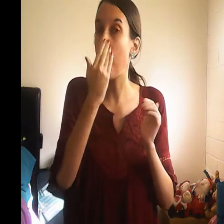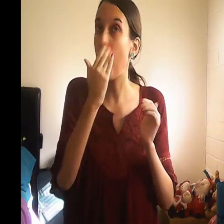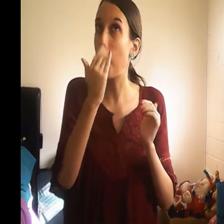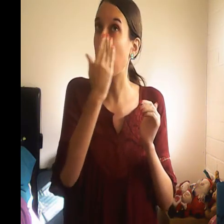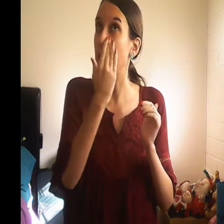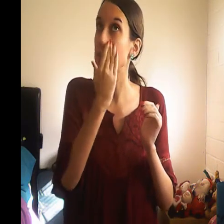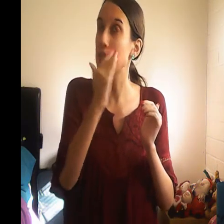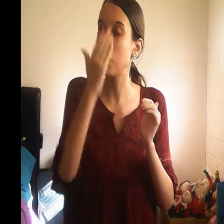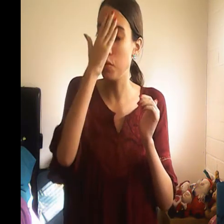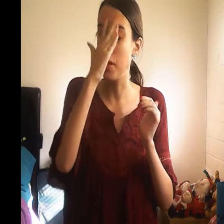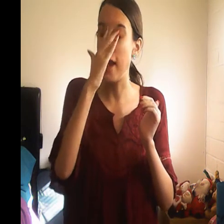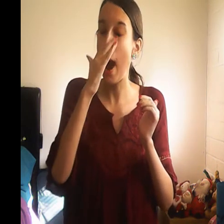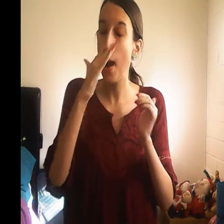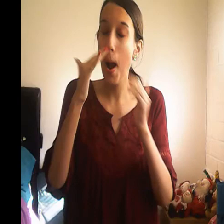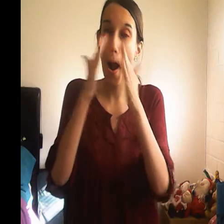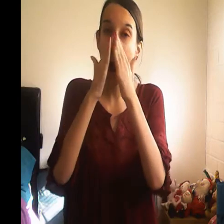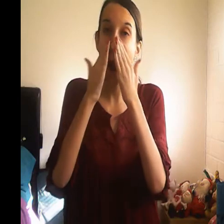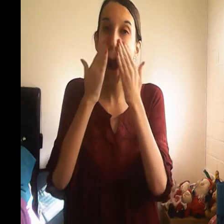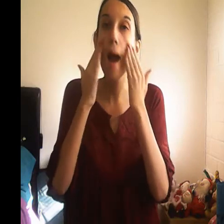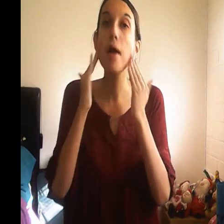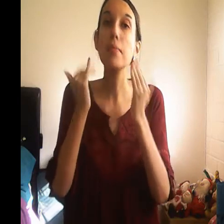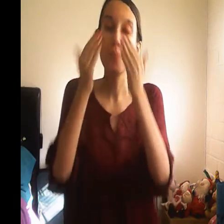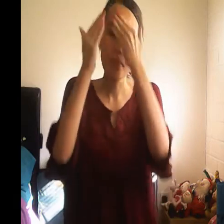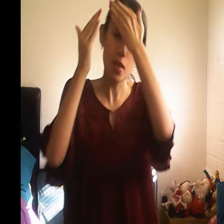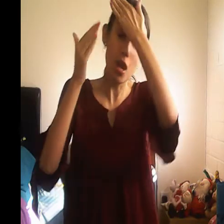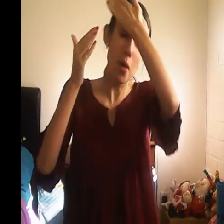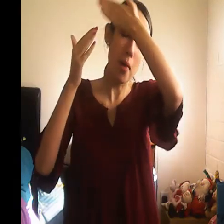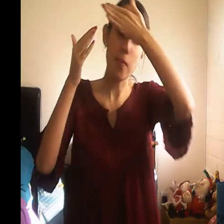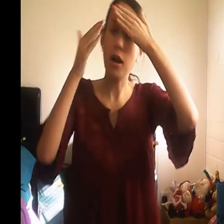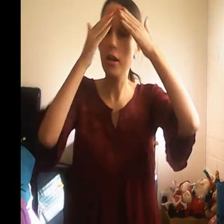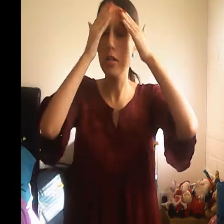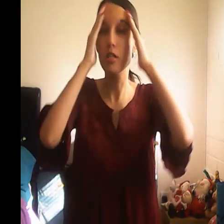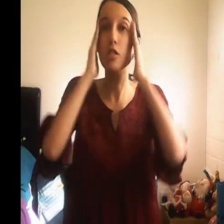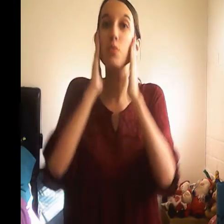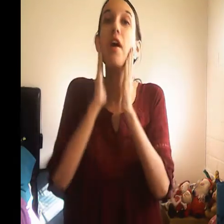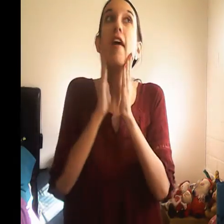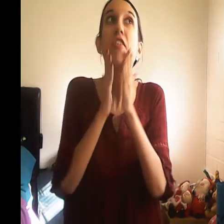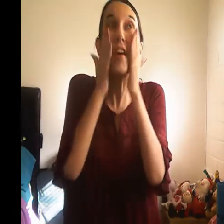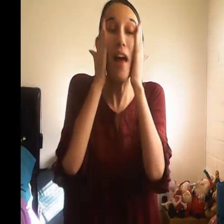apply this to the neck but i'm not gonna do that right now